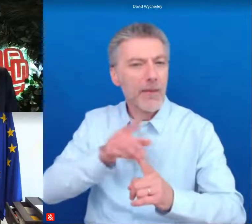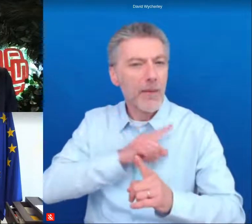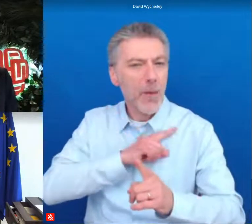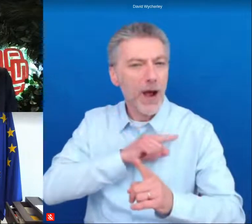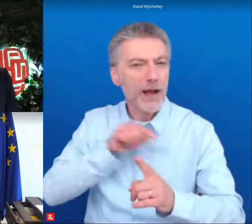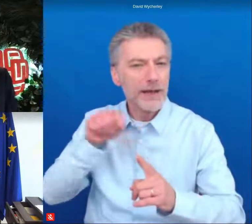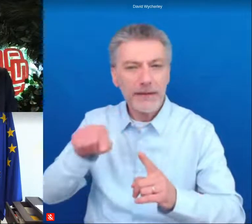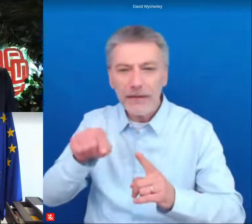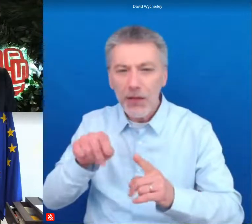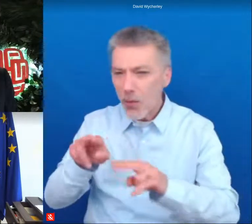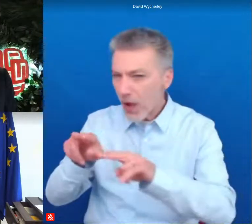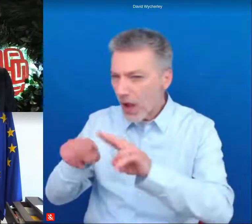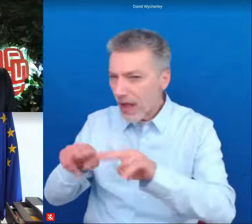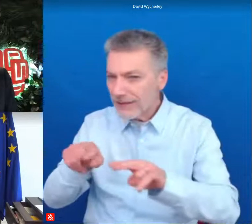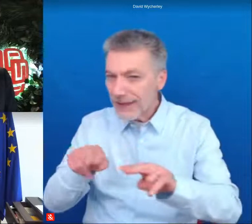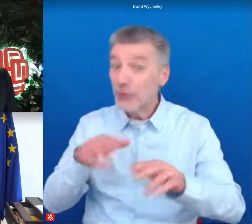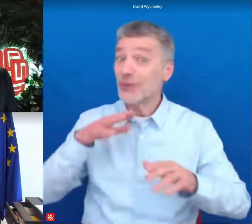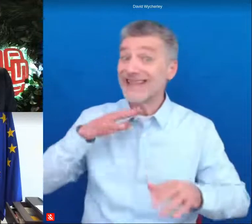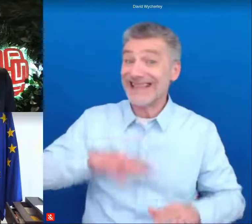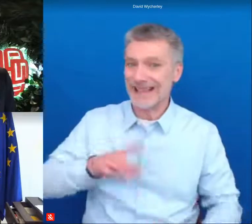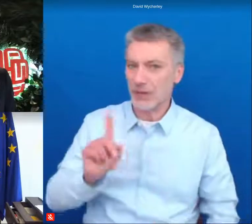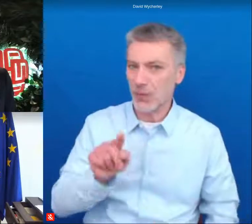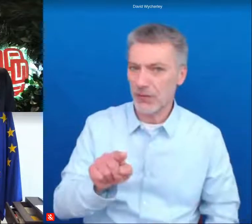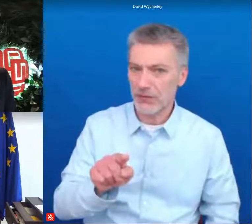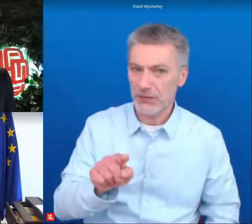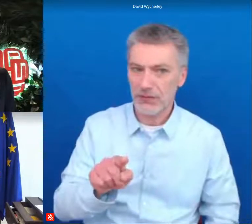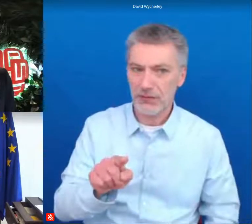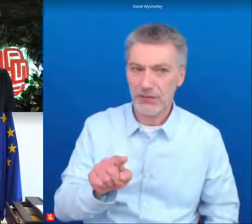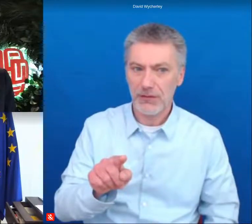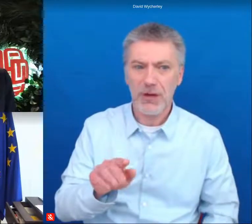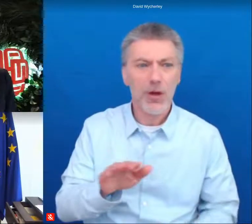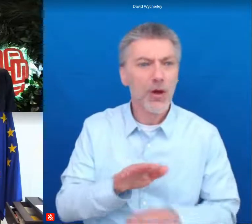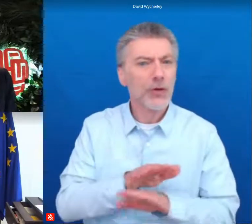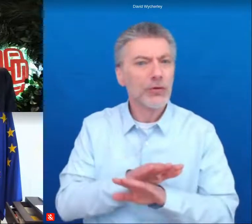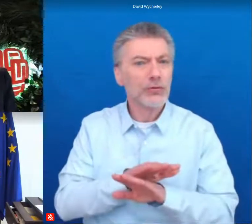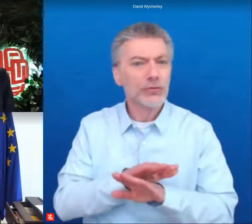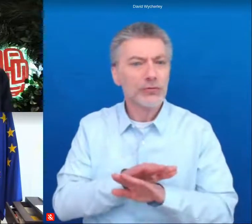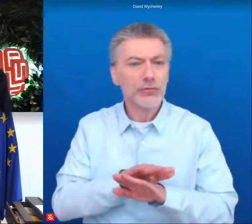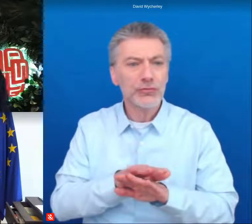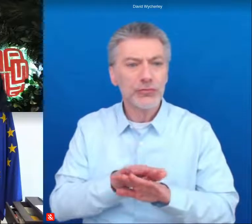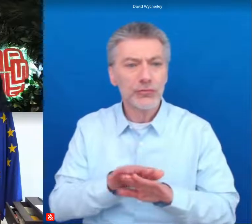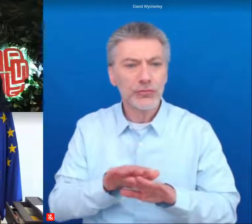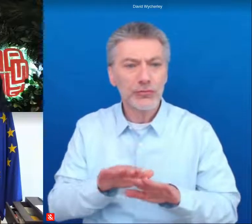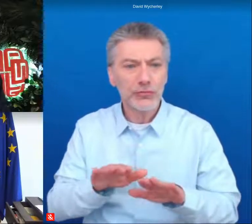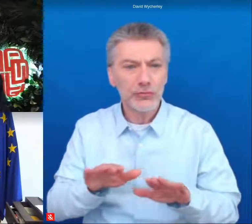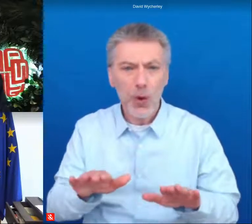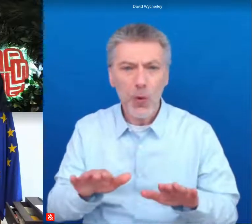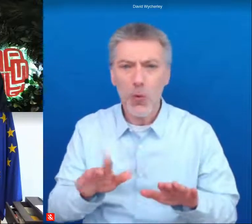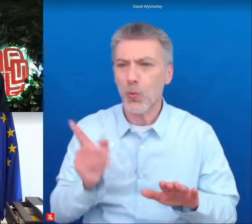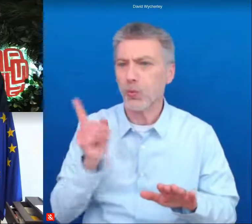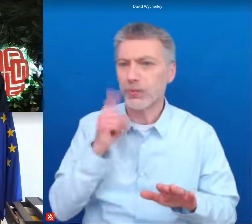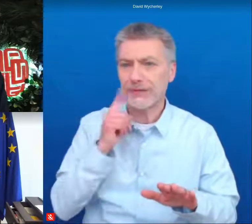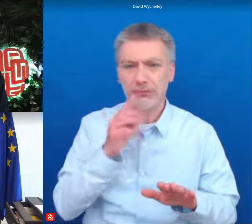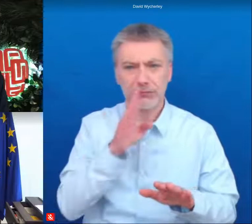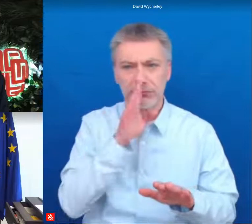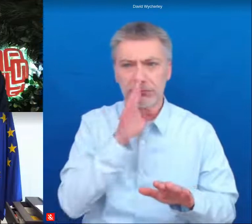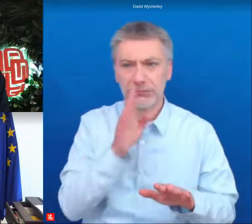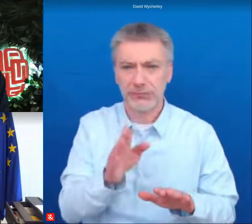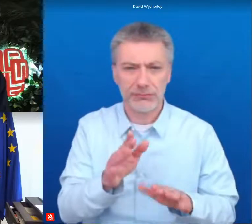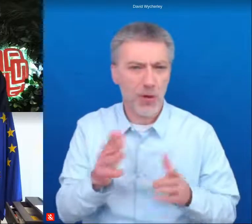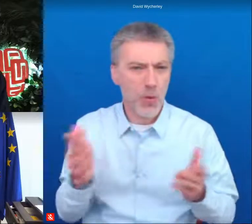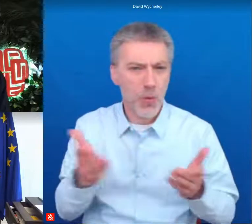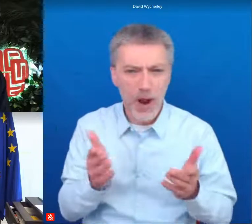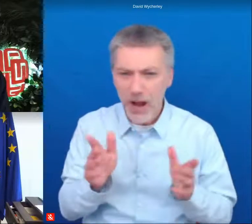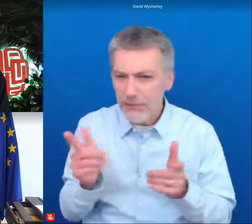assessment and i would like to underline this there is no good wind if you don't know where you want to go so we have got to